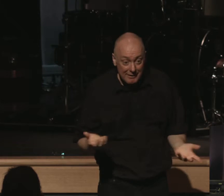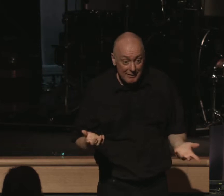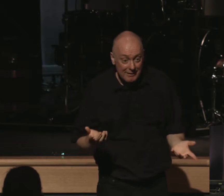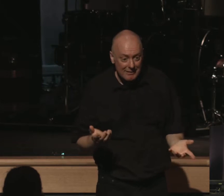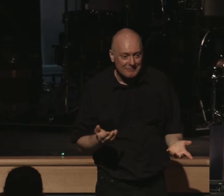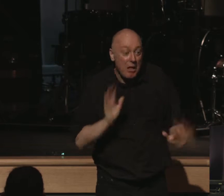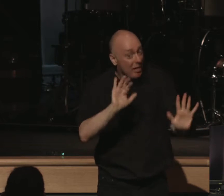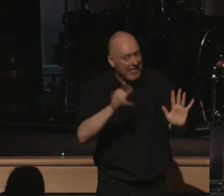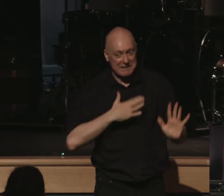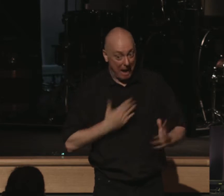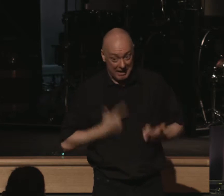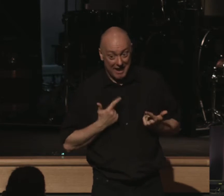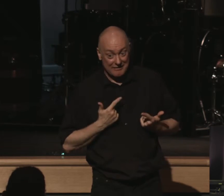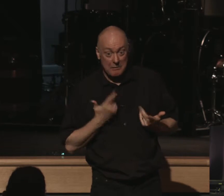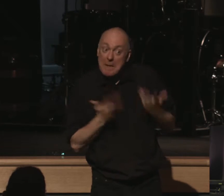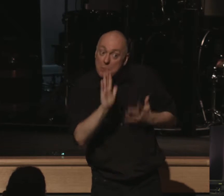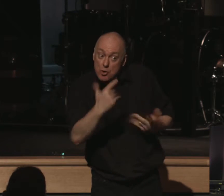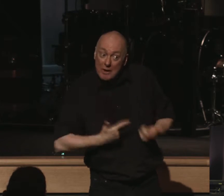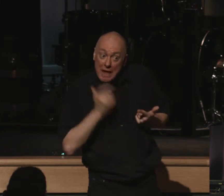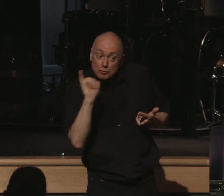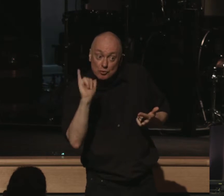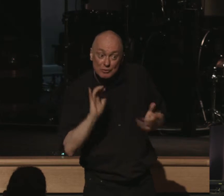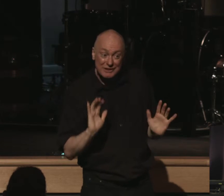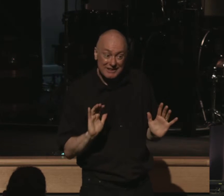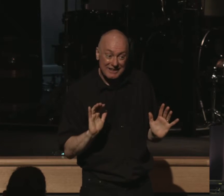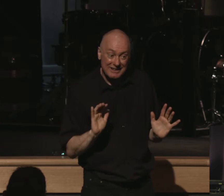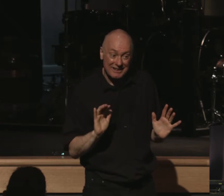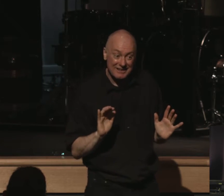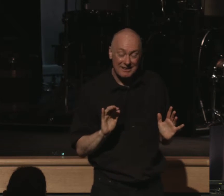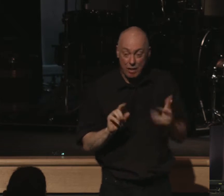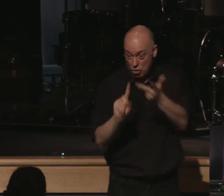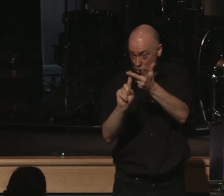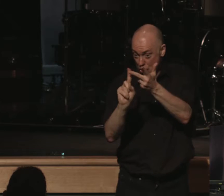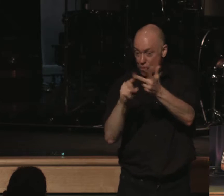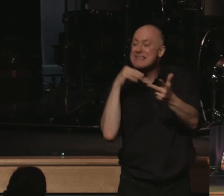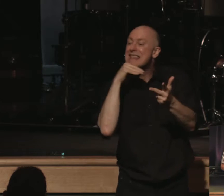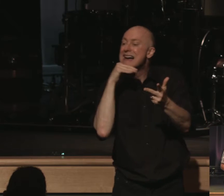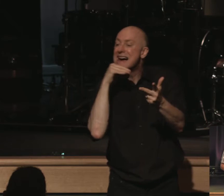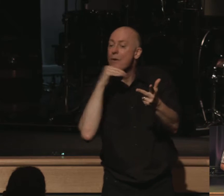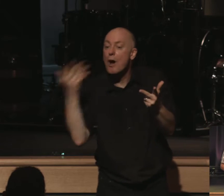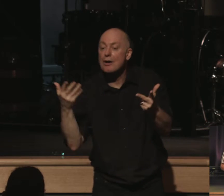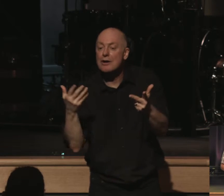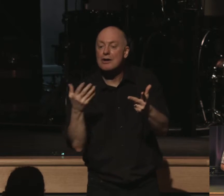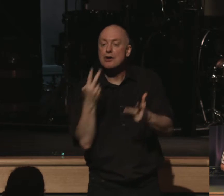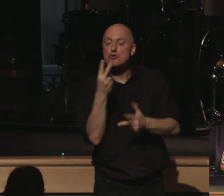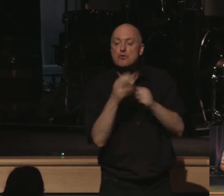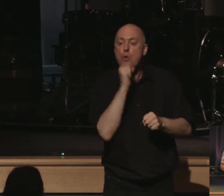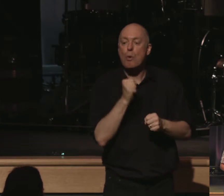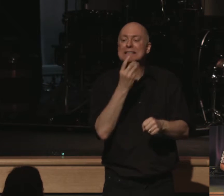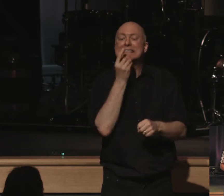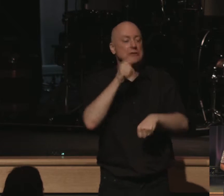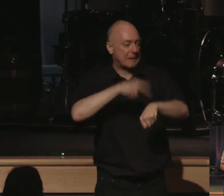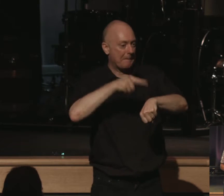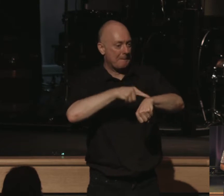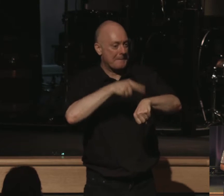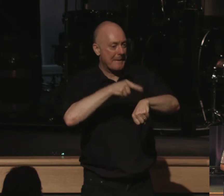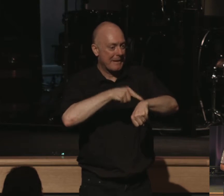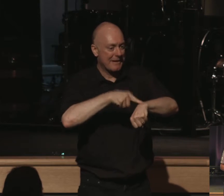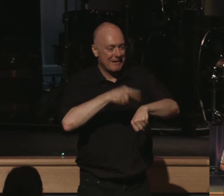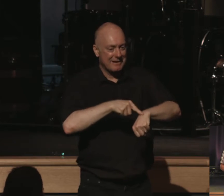Again, this is my life, maybe your life too. Here's the third one, the third lie. The two-year-old in dinnertime is a